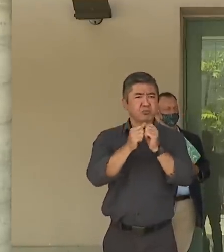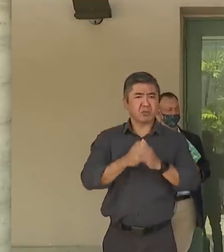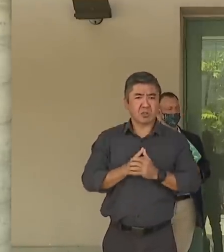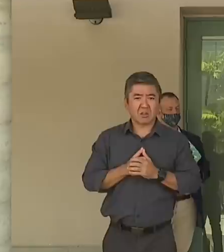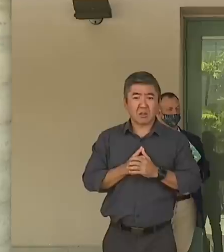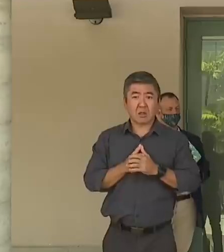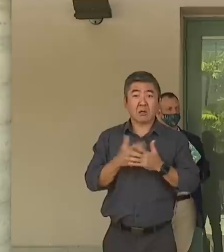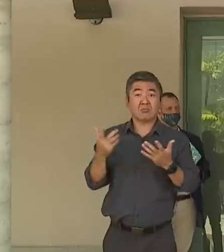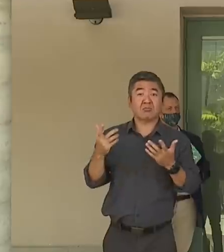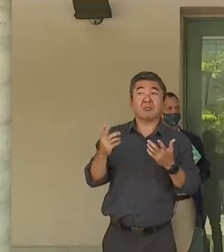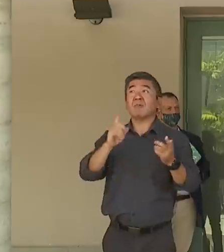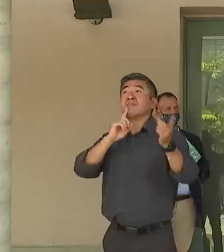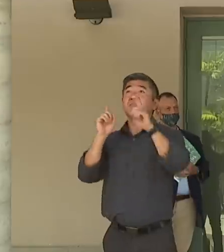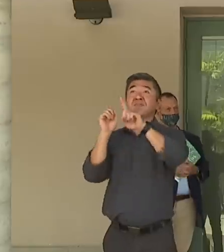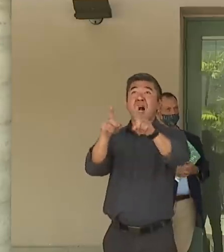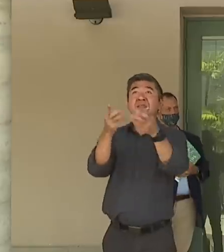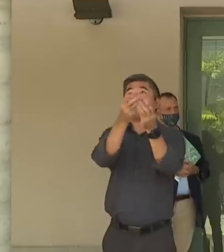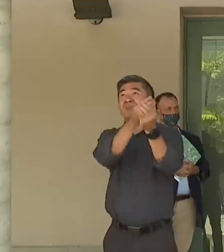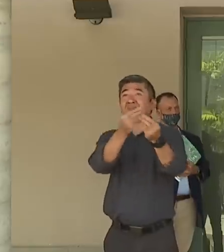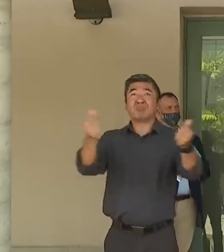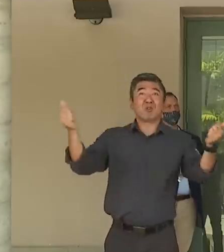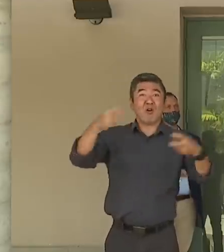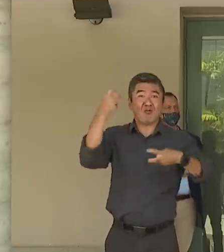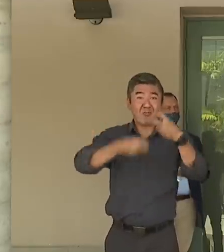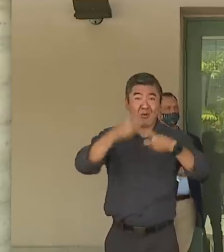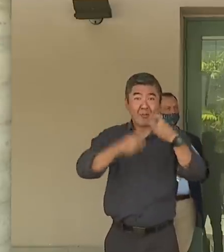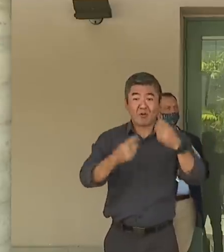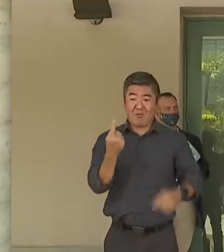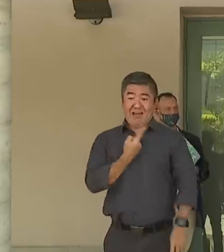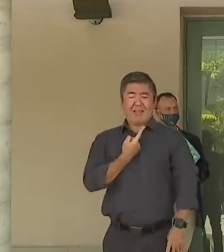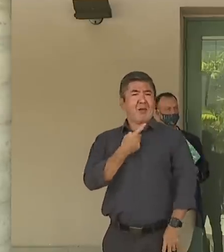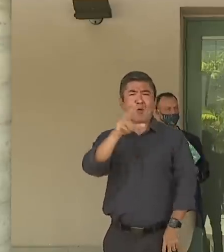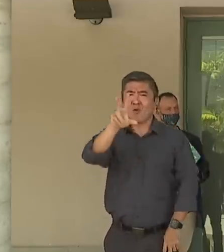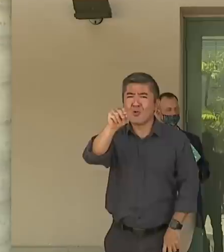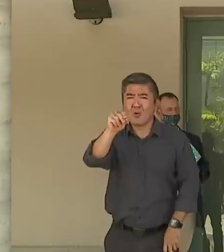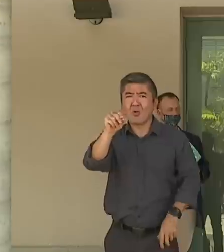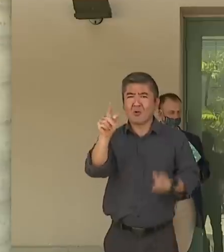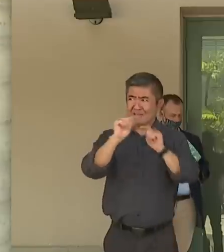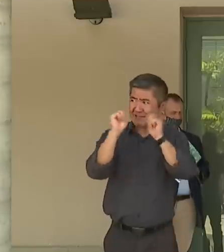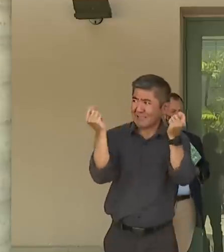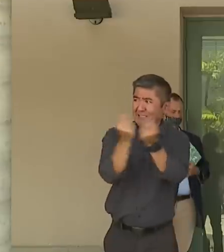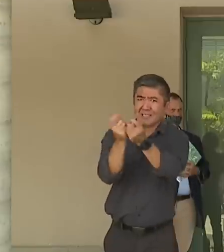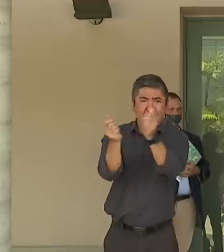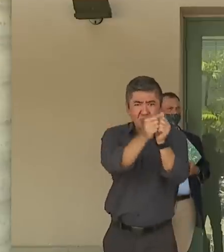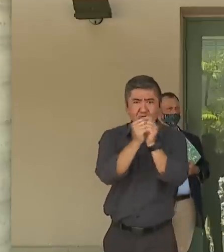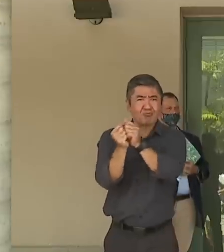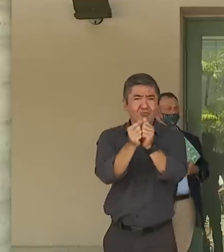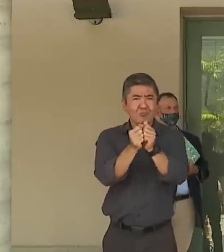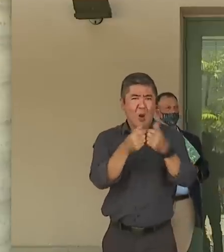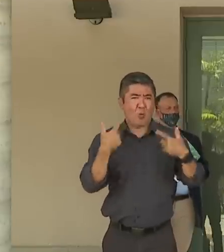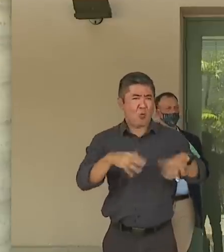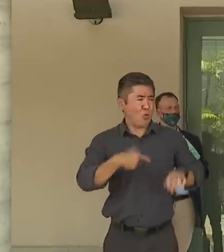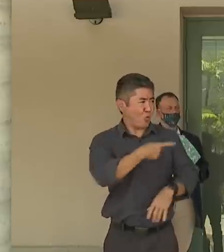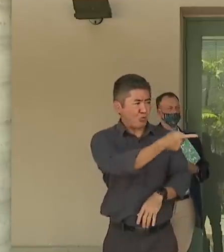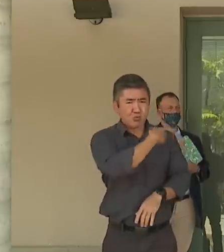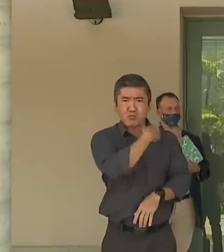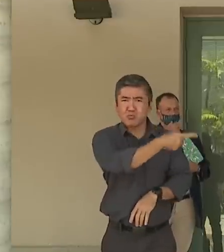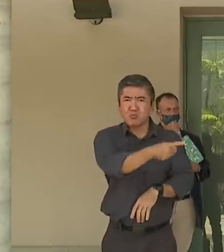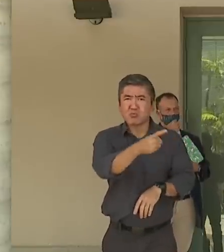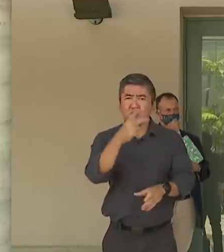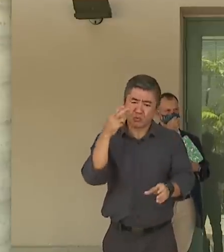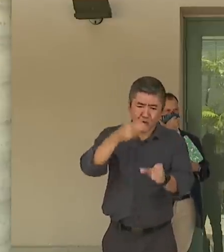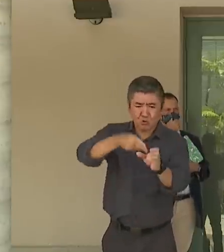solve this problem unless we're coordinated. And to everyone's credit, they are coordinated in this